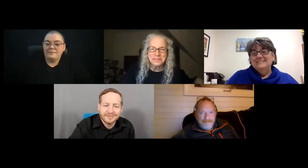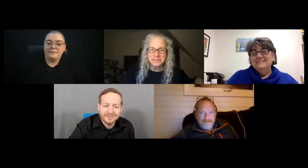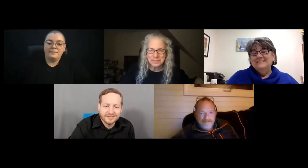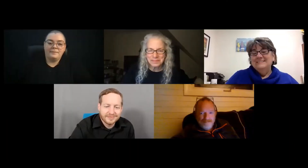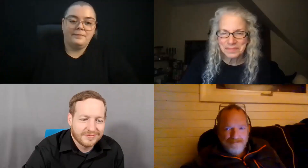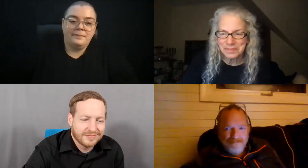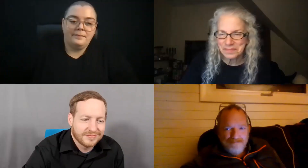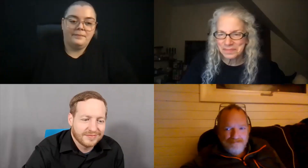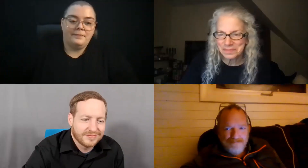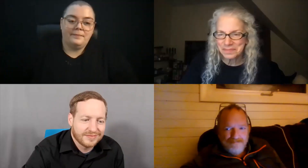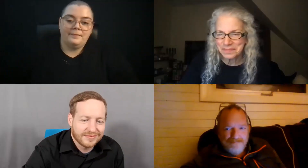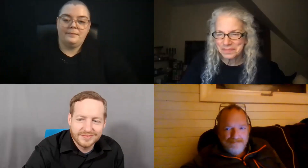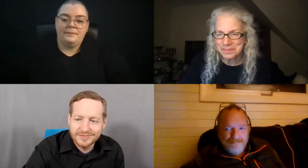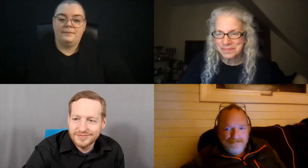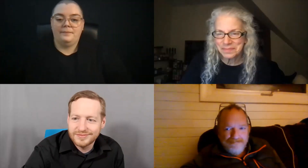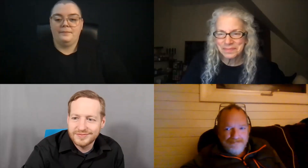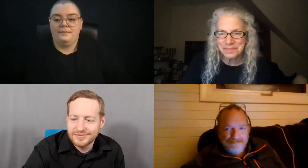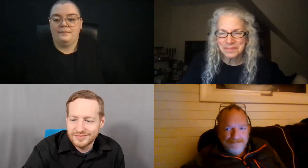We'll We'll time. You